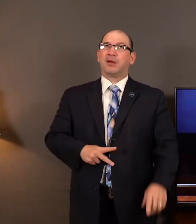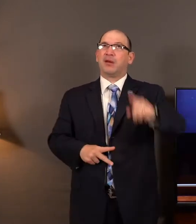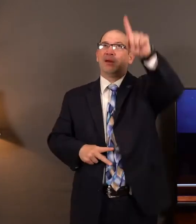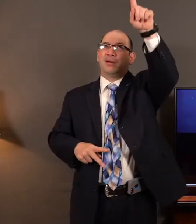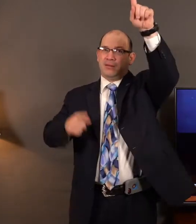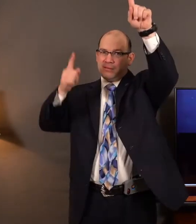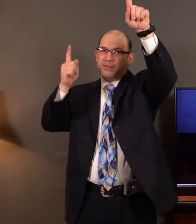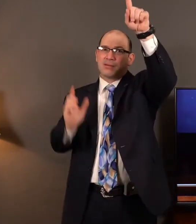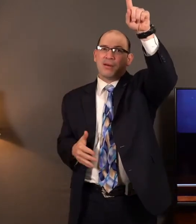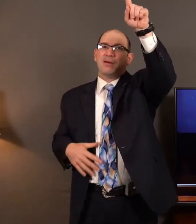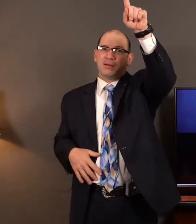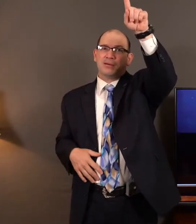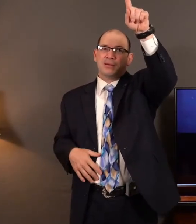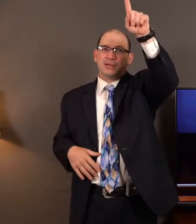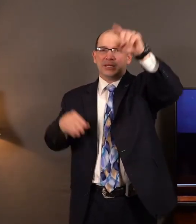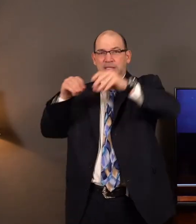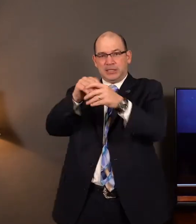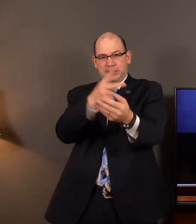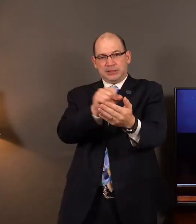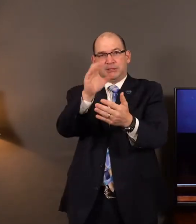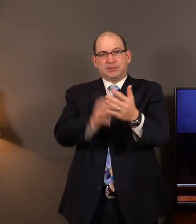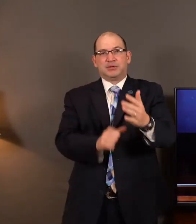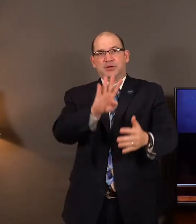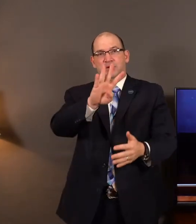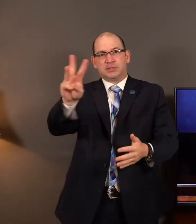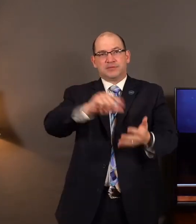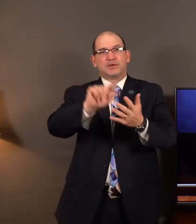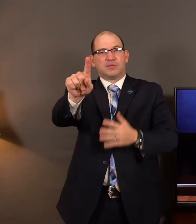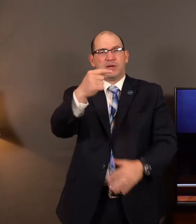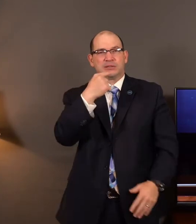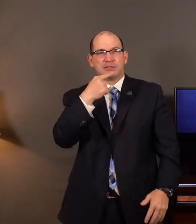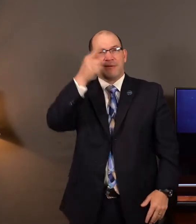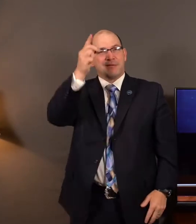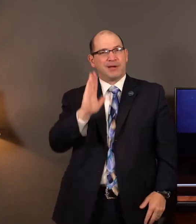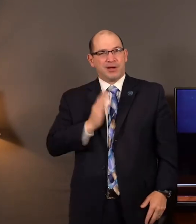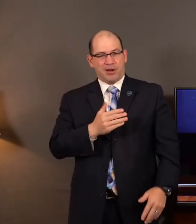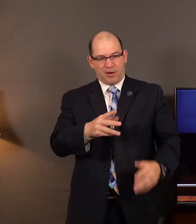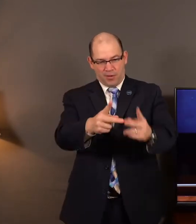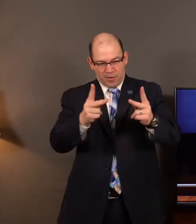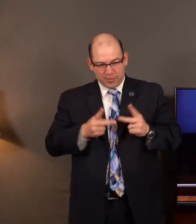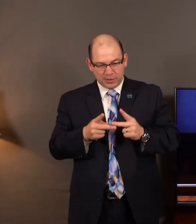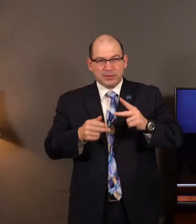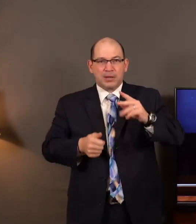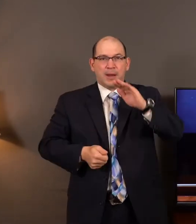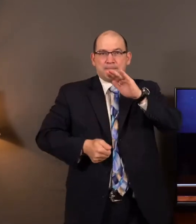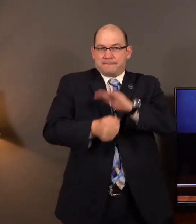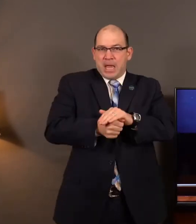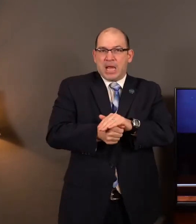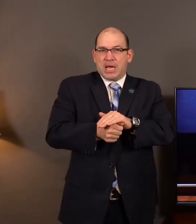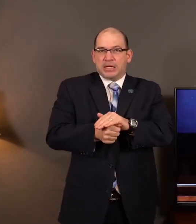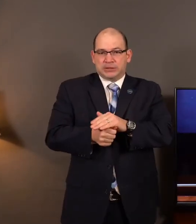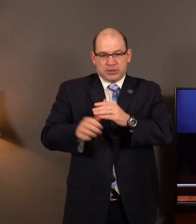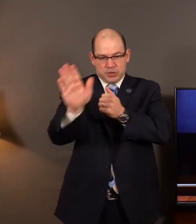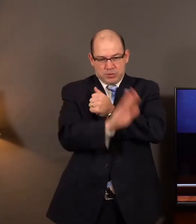says in Psalms 46.1, God is our refuge and strength, a very present help in trouble.